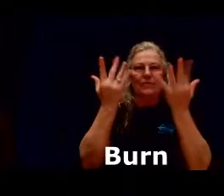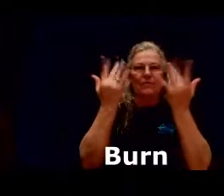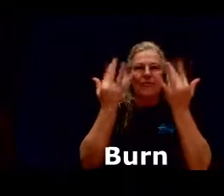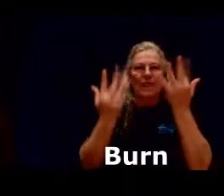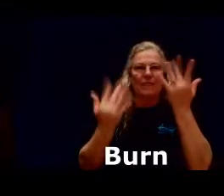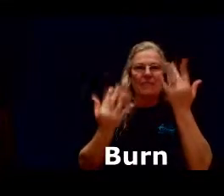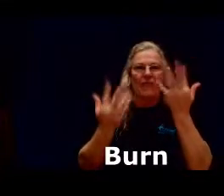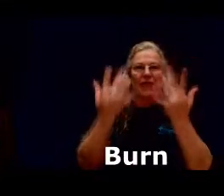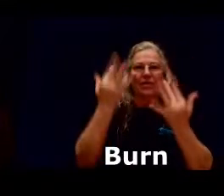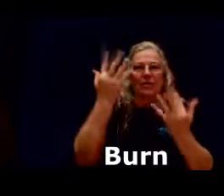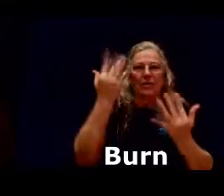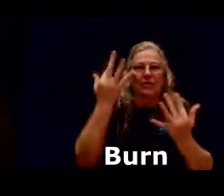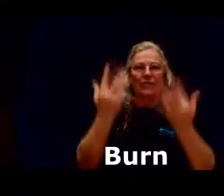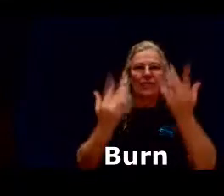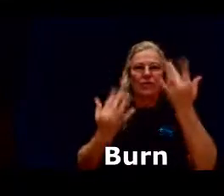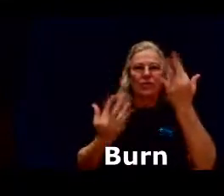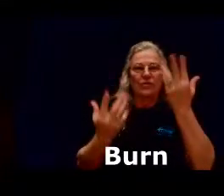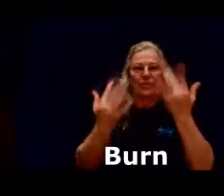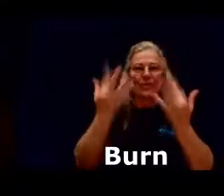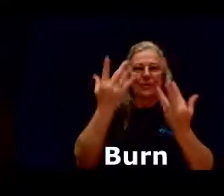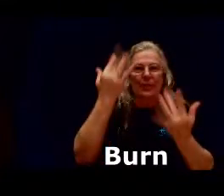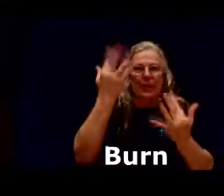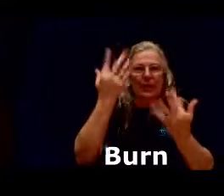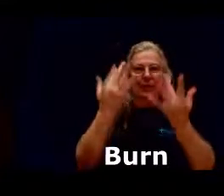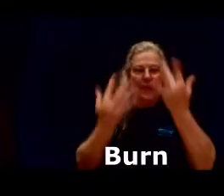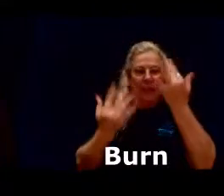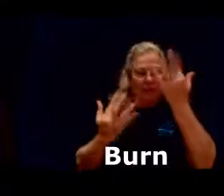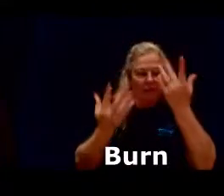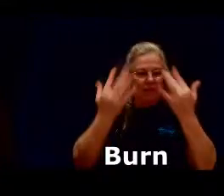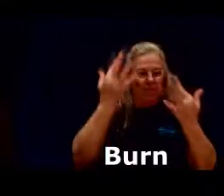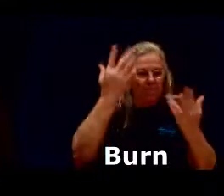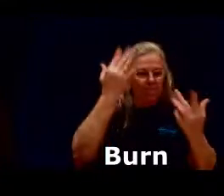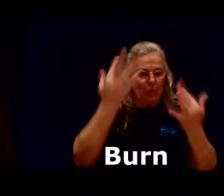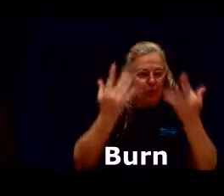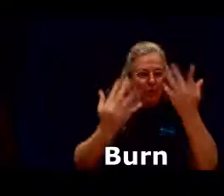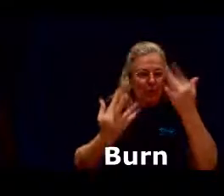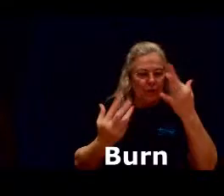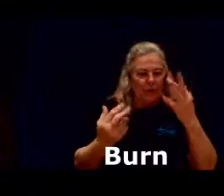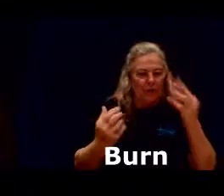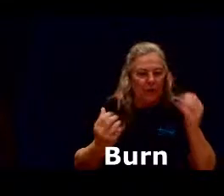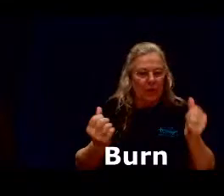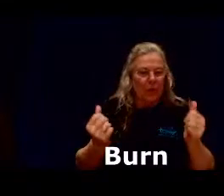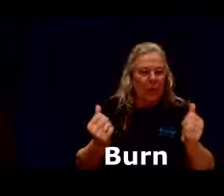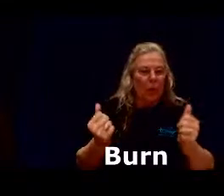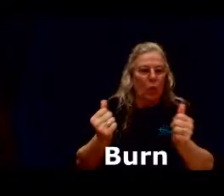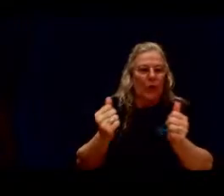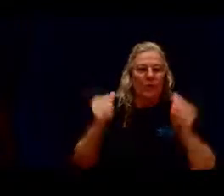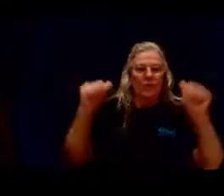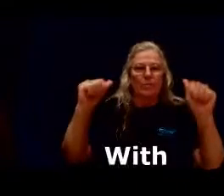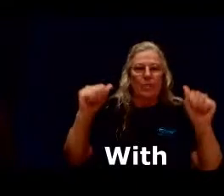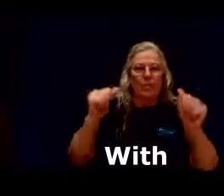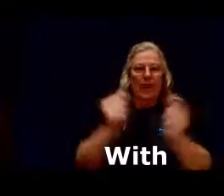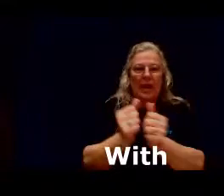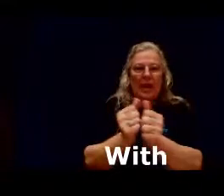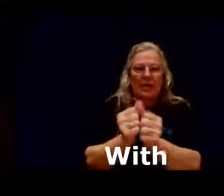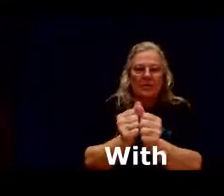like a fire your fingers just flip it up and down burn with both a hands